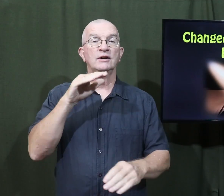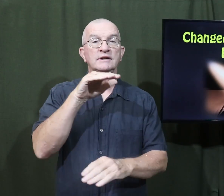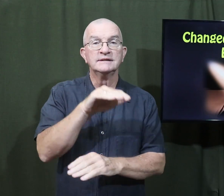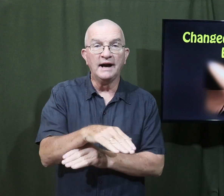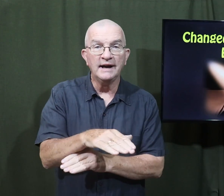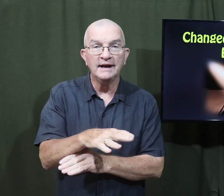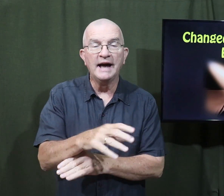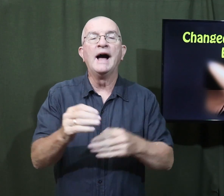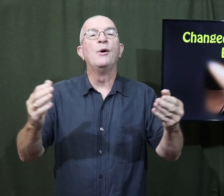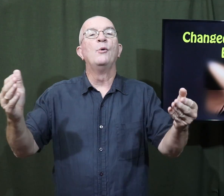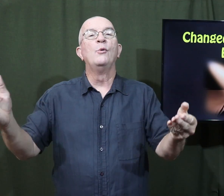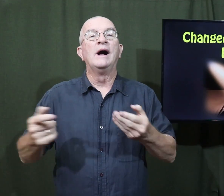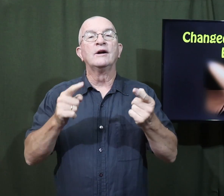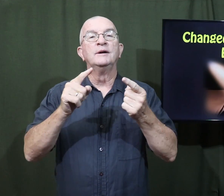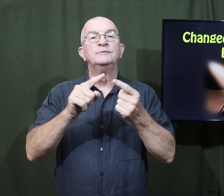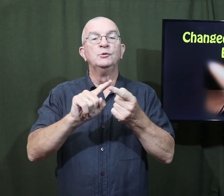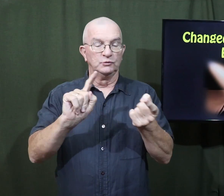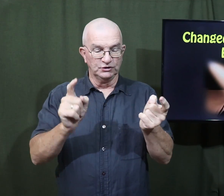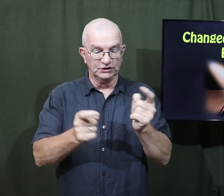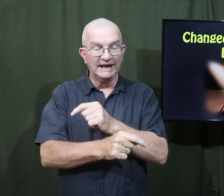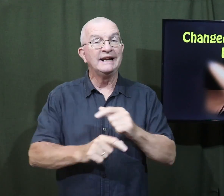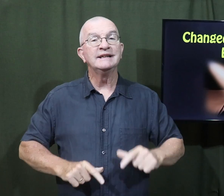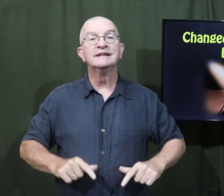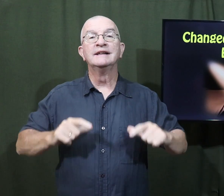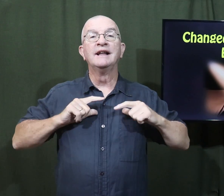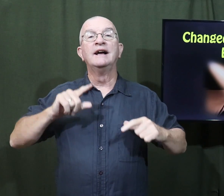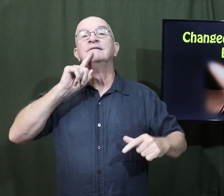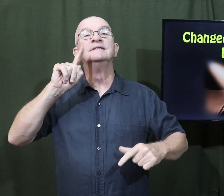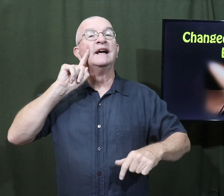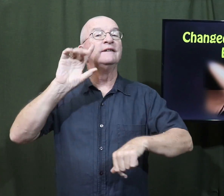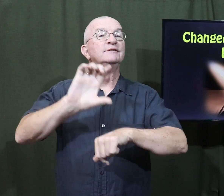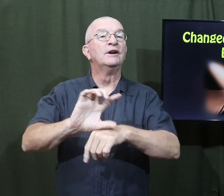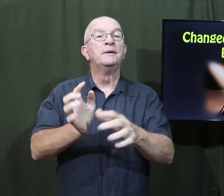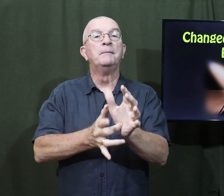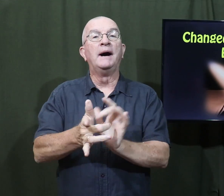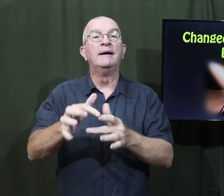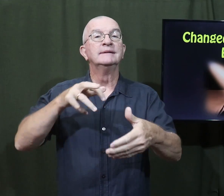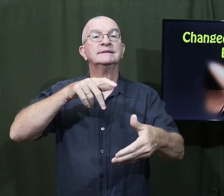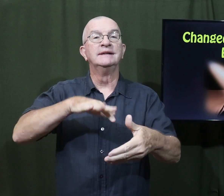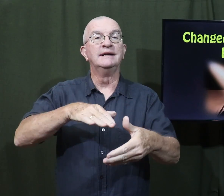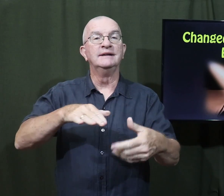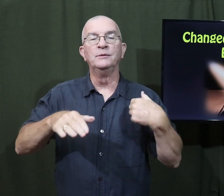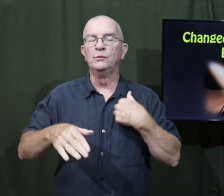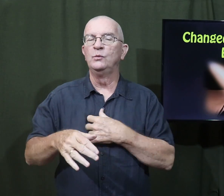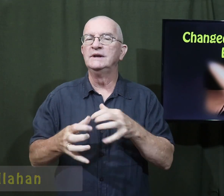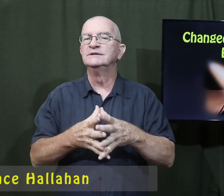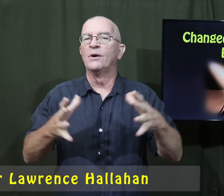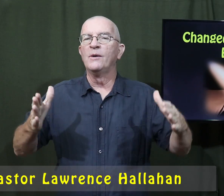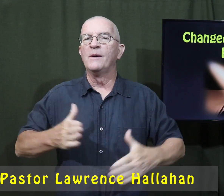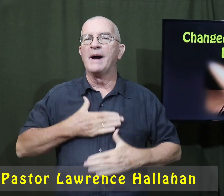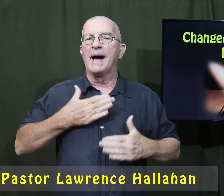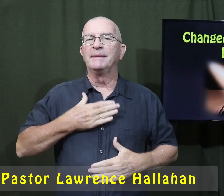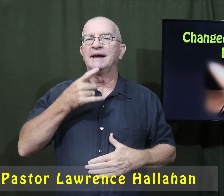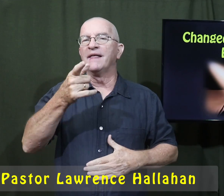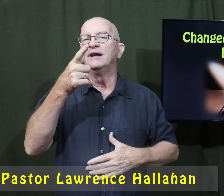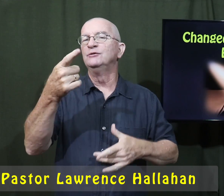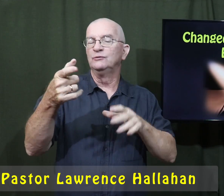Good night. Welcome to Change Life Deaf Church Bible Study. We're so happy